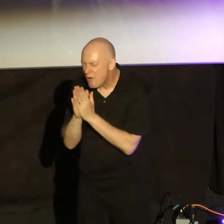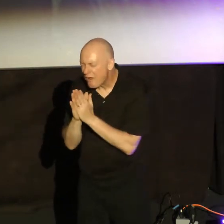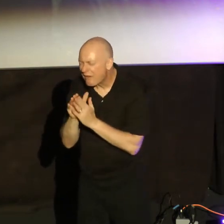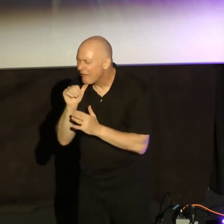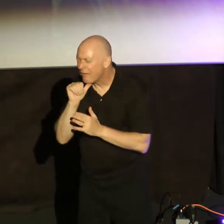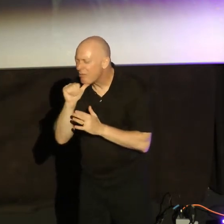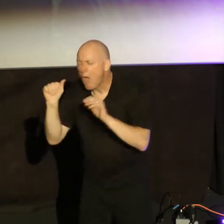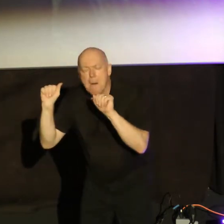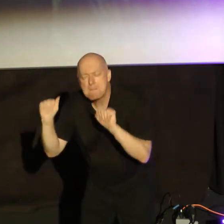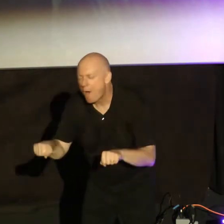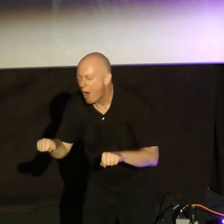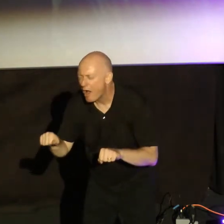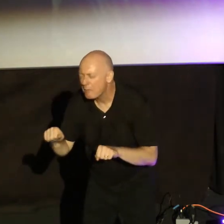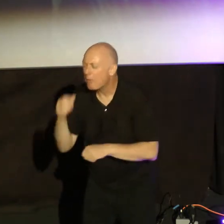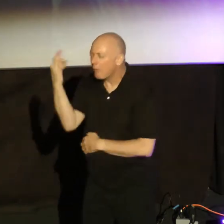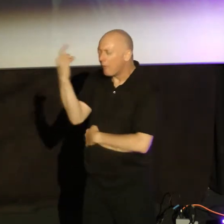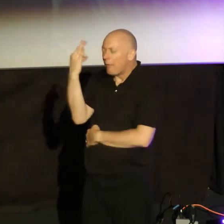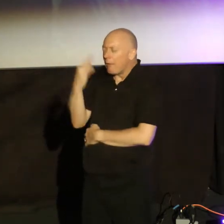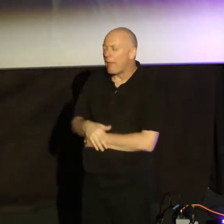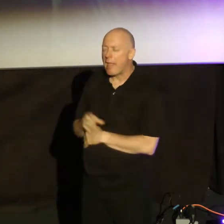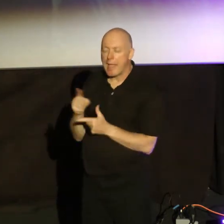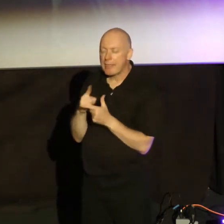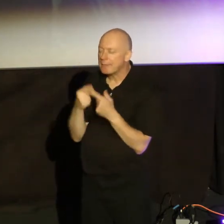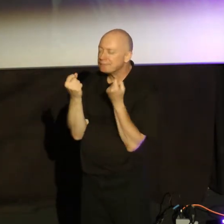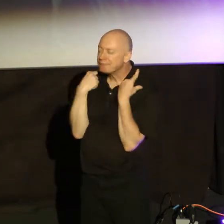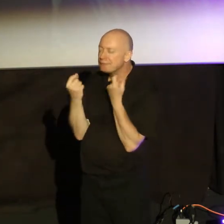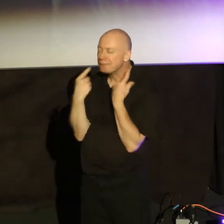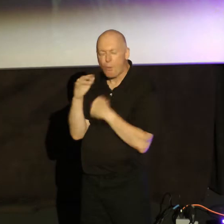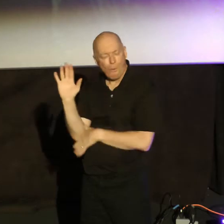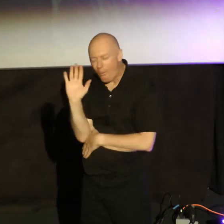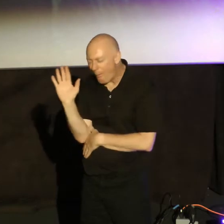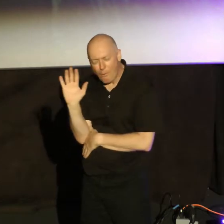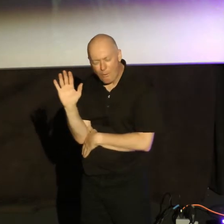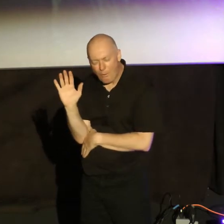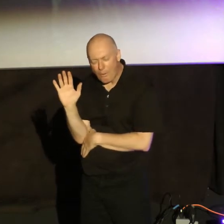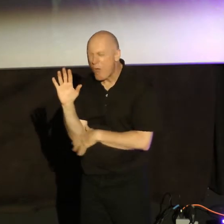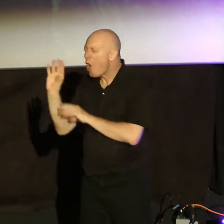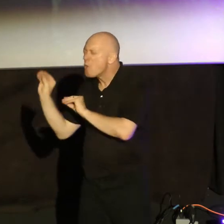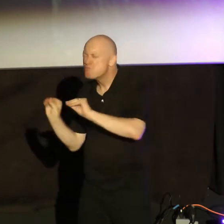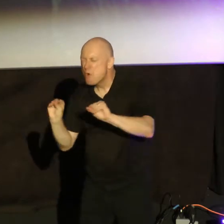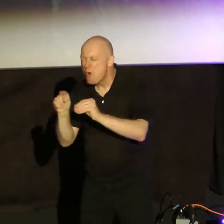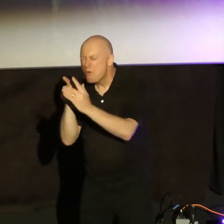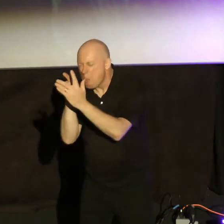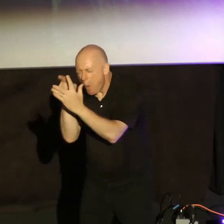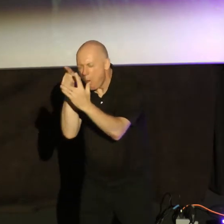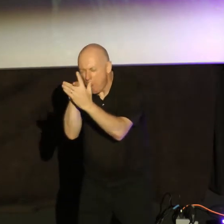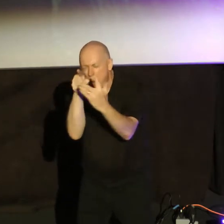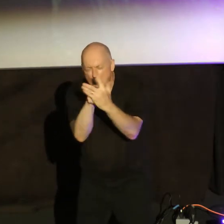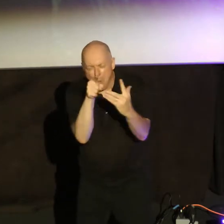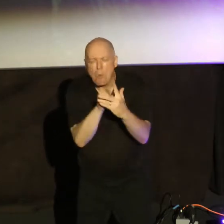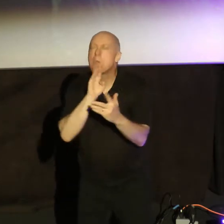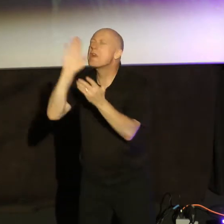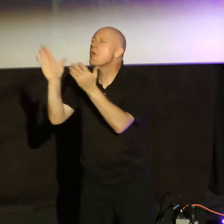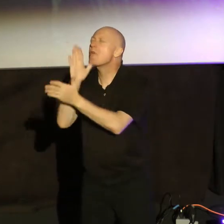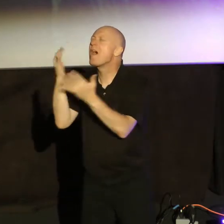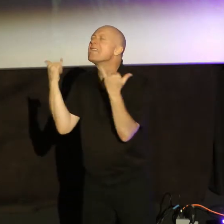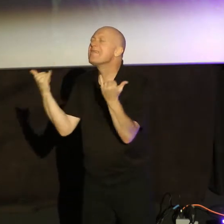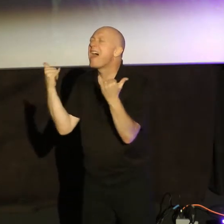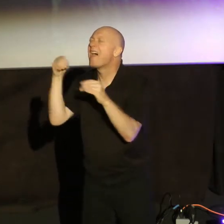possible to be under your word and be unmoved. So Father, move. Would you be glorified in this time? In Jesus'